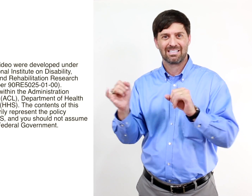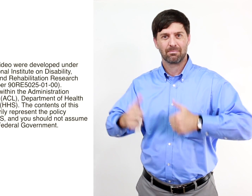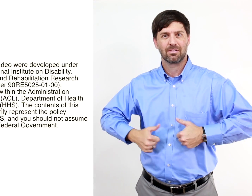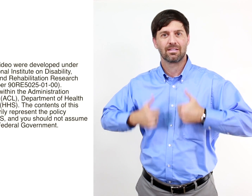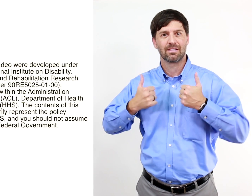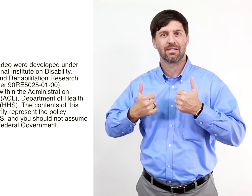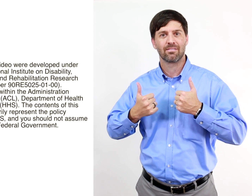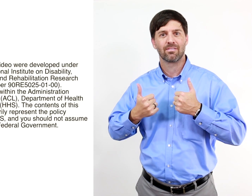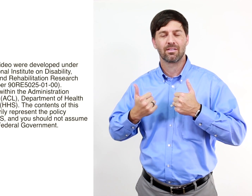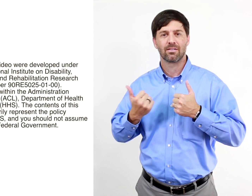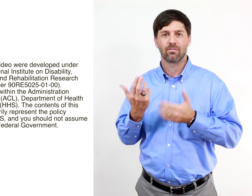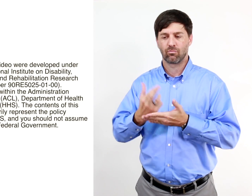Research.